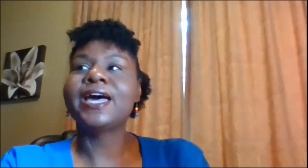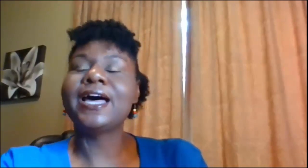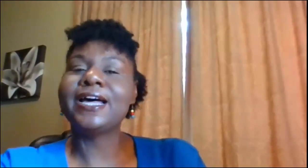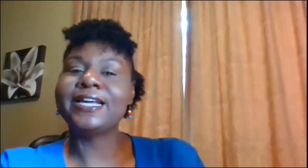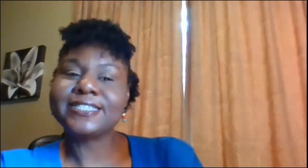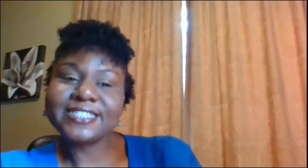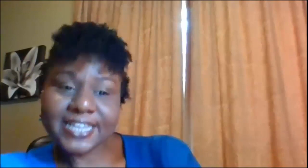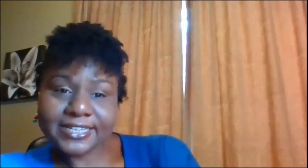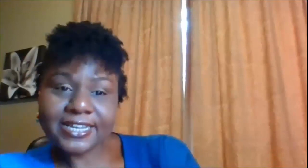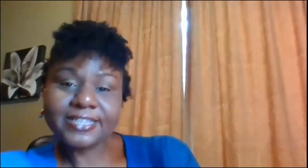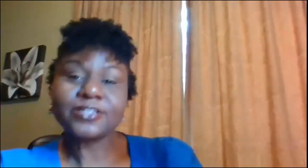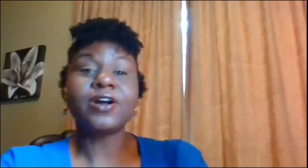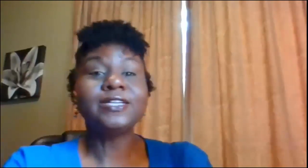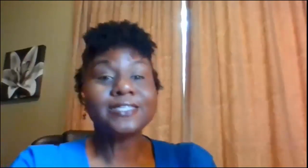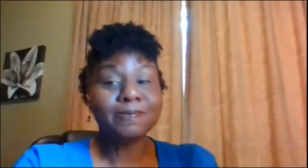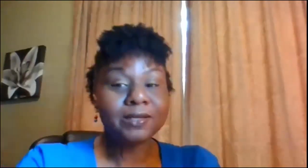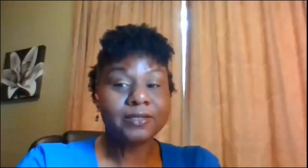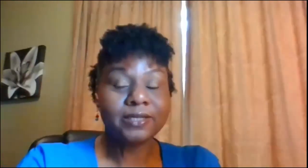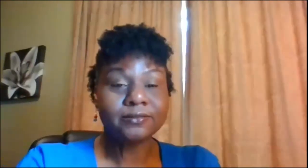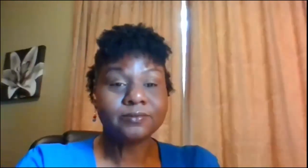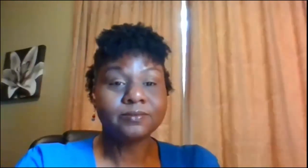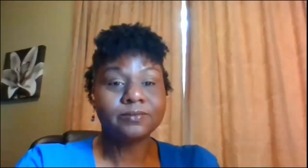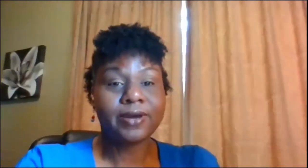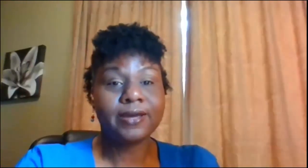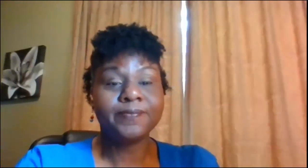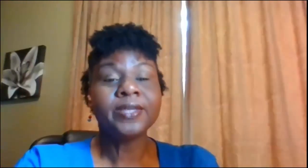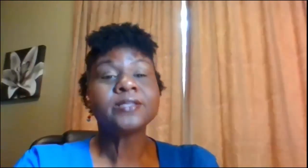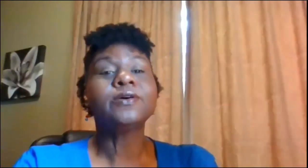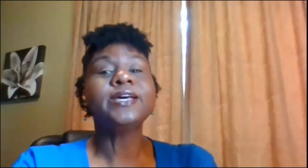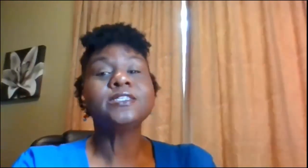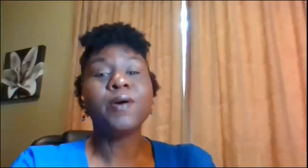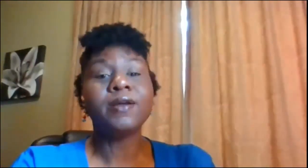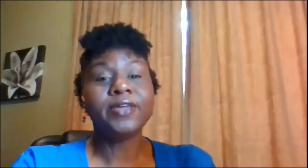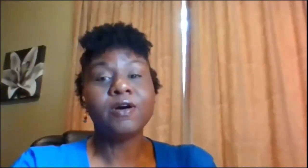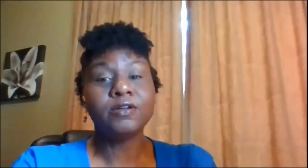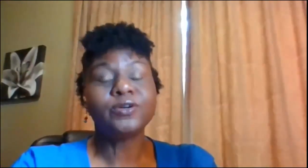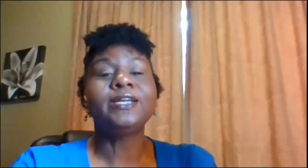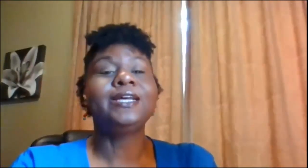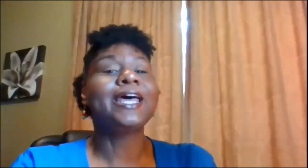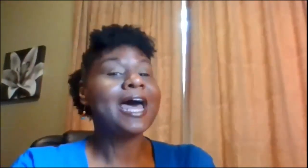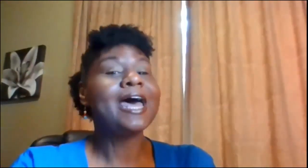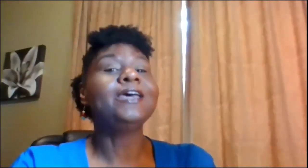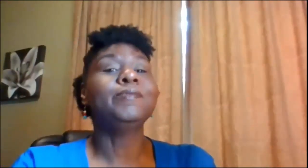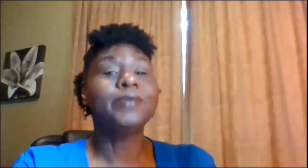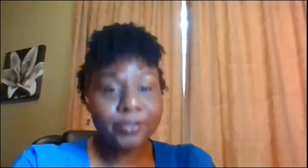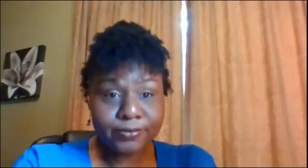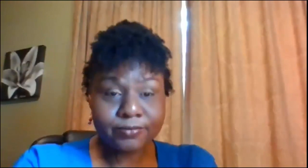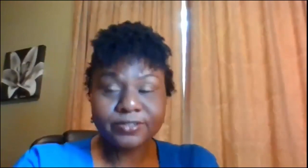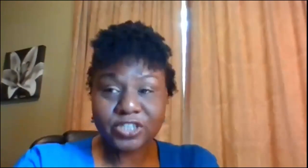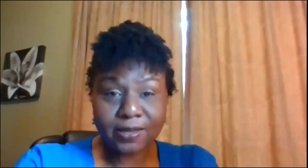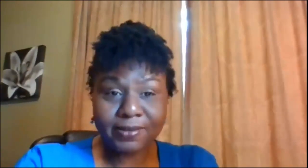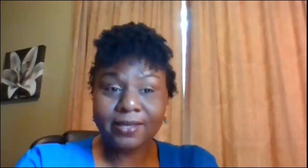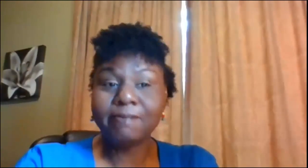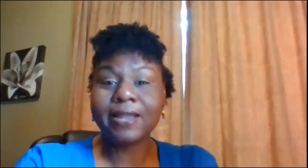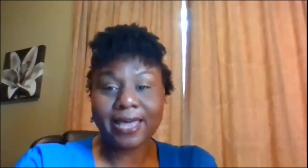a sickness or disability right so it's part of their cultural identity like I am cute chubby and black